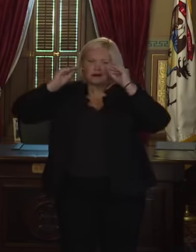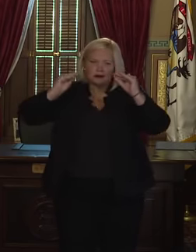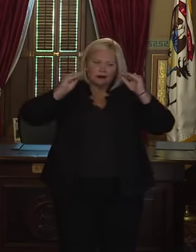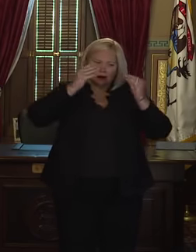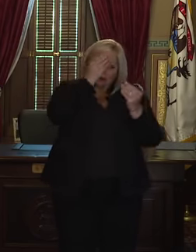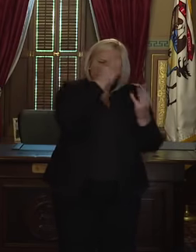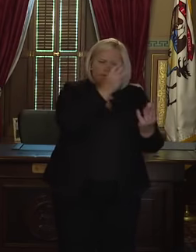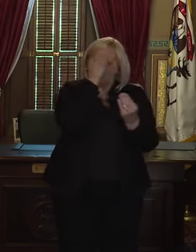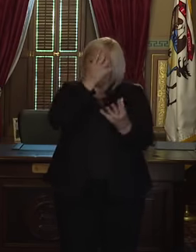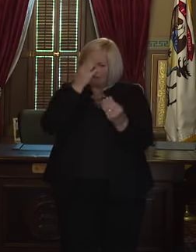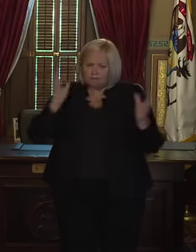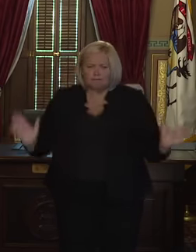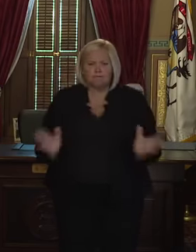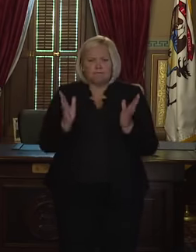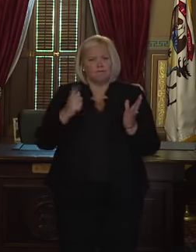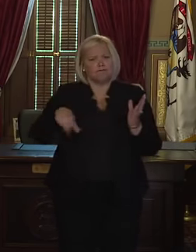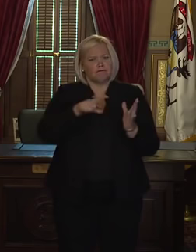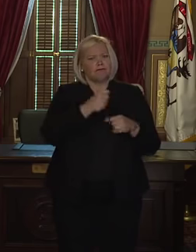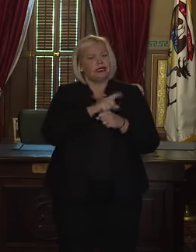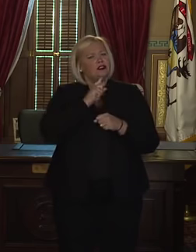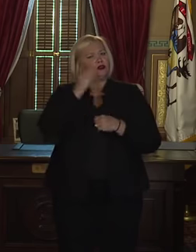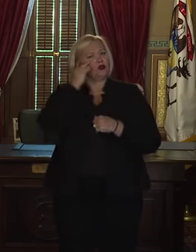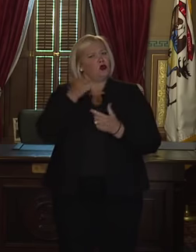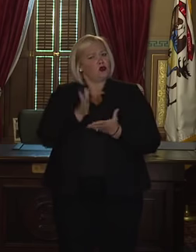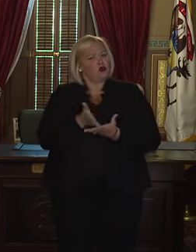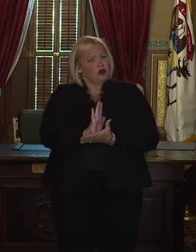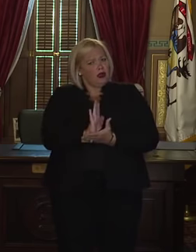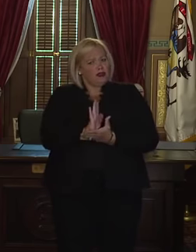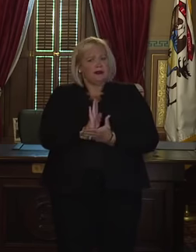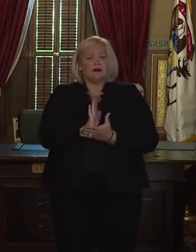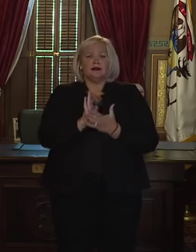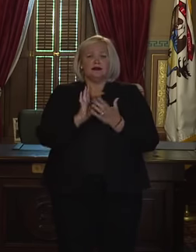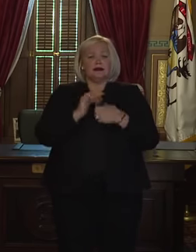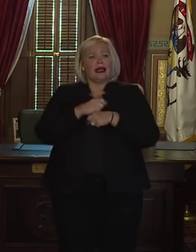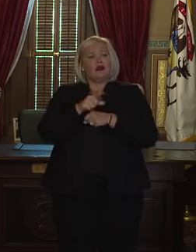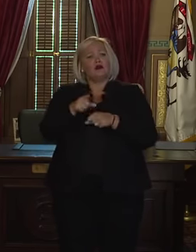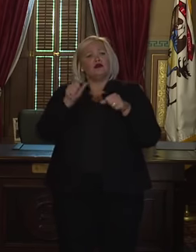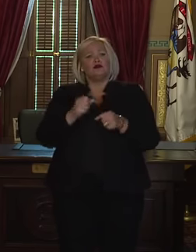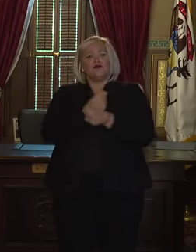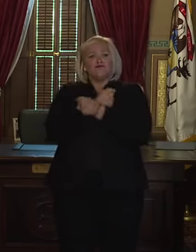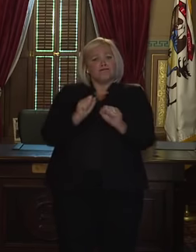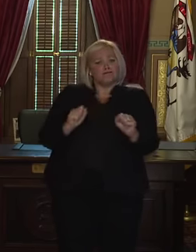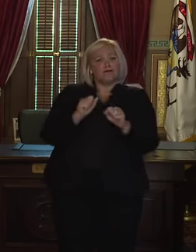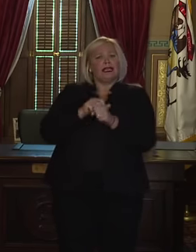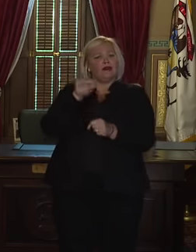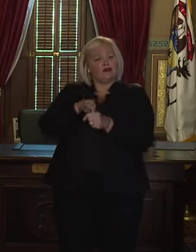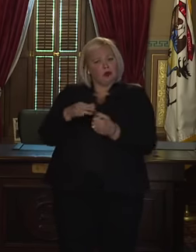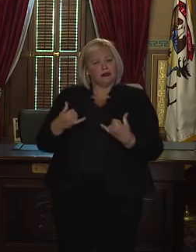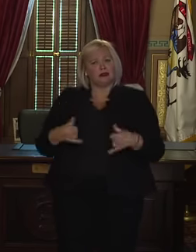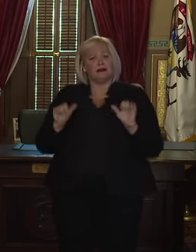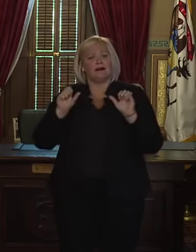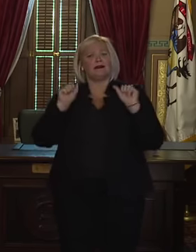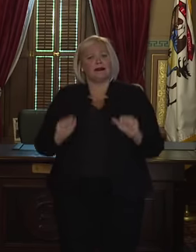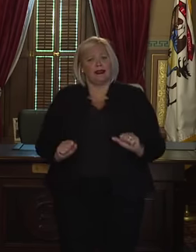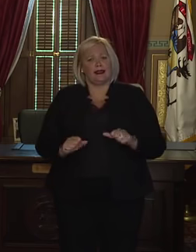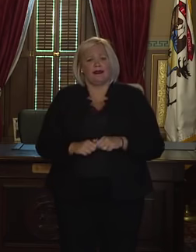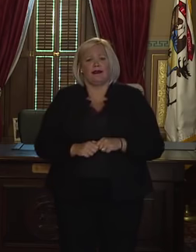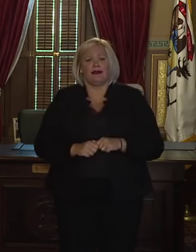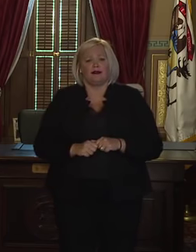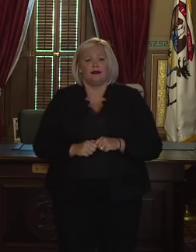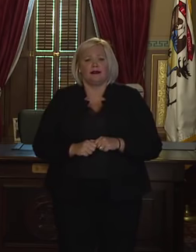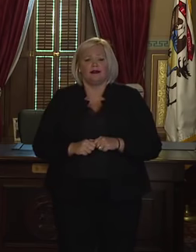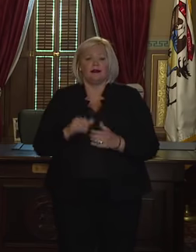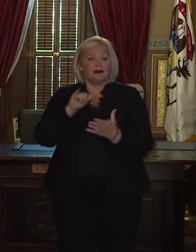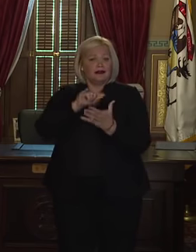to inform people of their rights and how to stay safe and how they can exercise both. This is